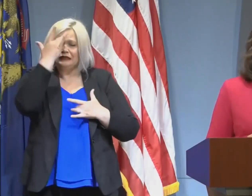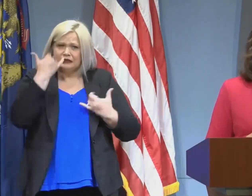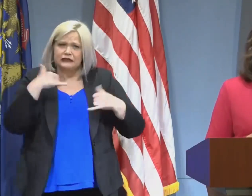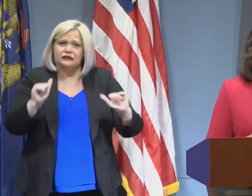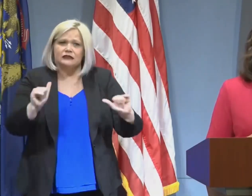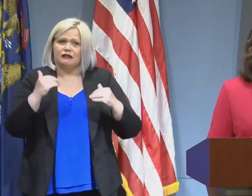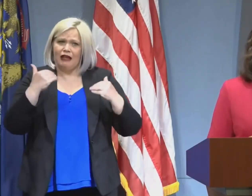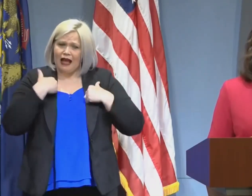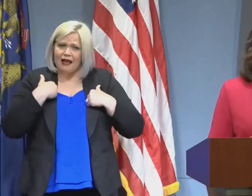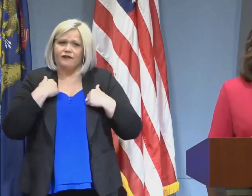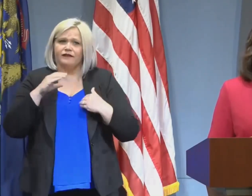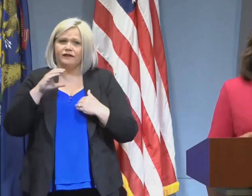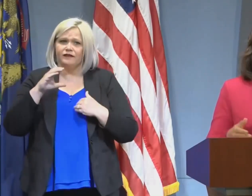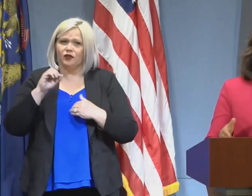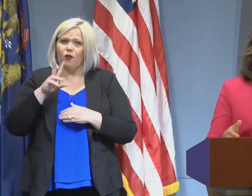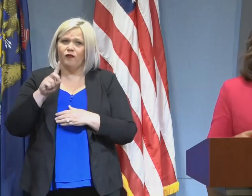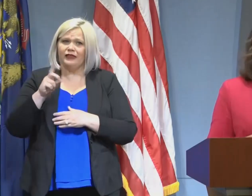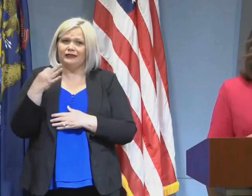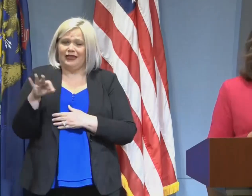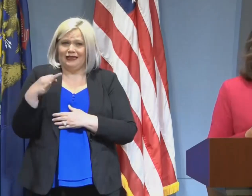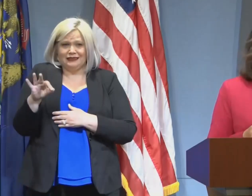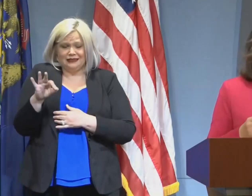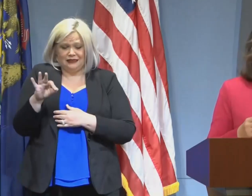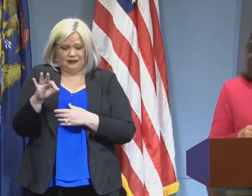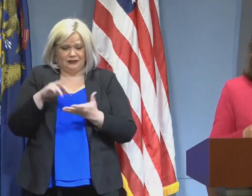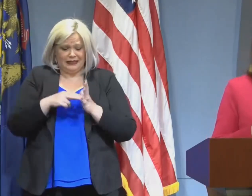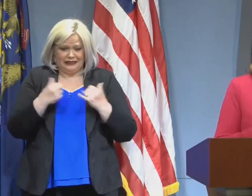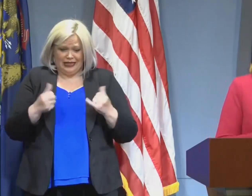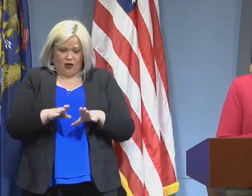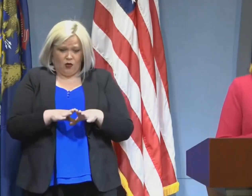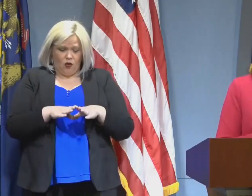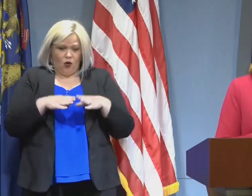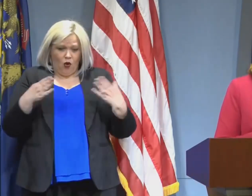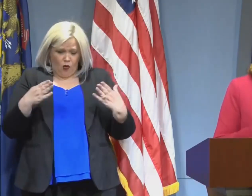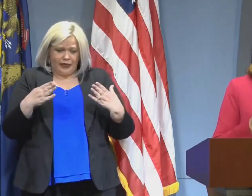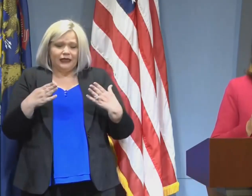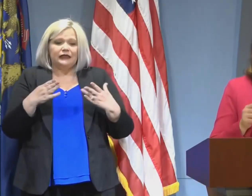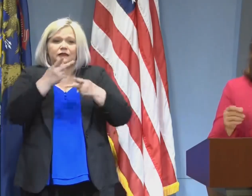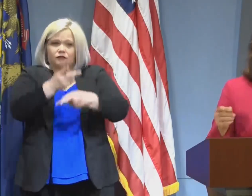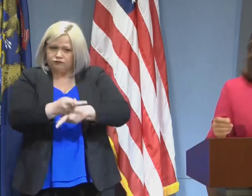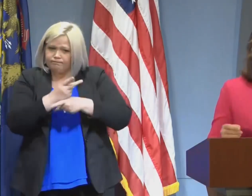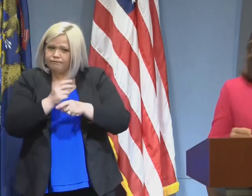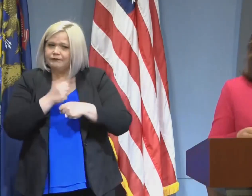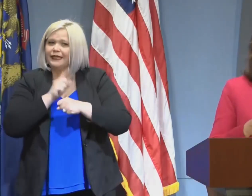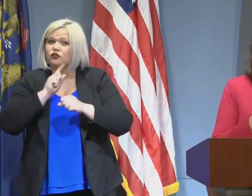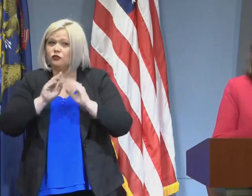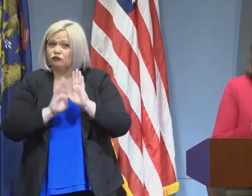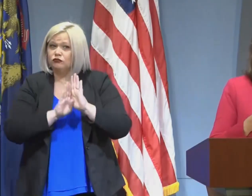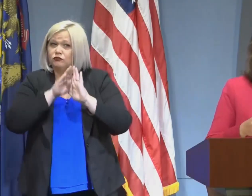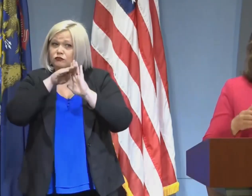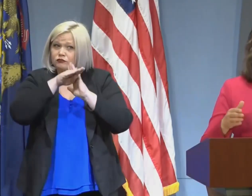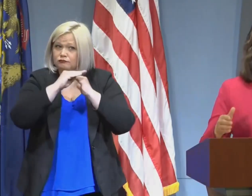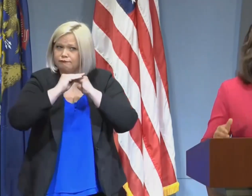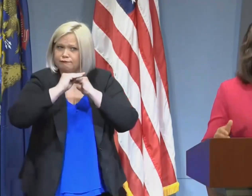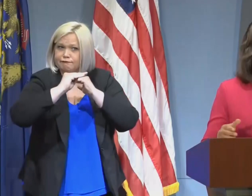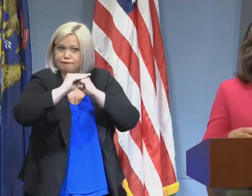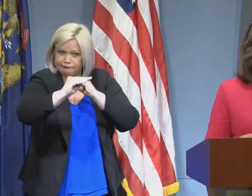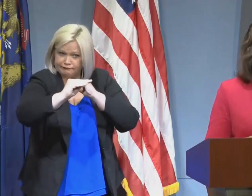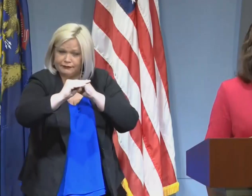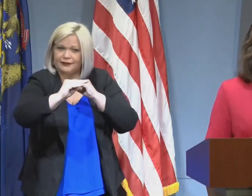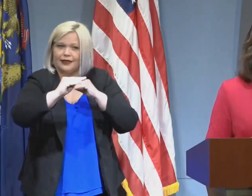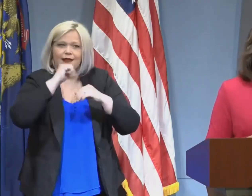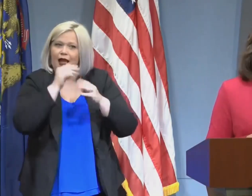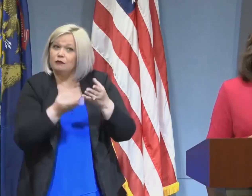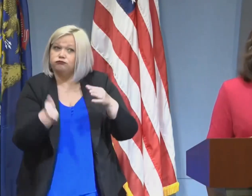we are asking people to be really smart as we take these steps so we don't have to take a step backwards. We can keep moving forward, but to know when the next